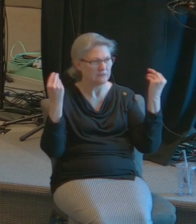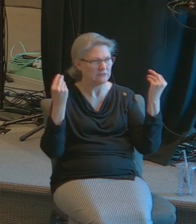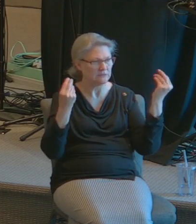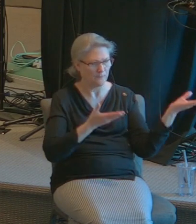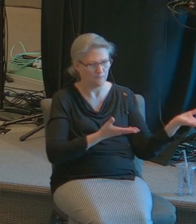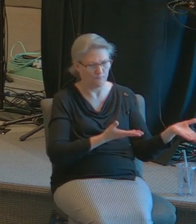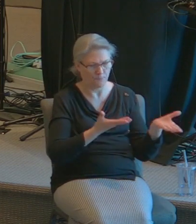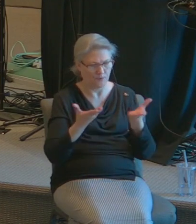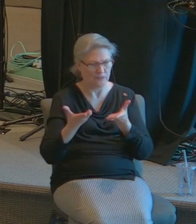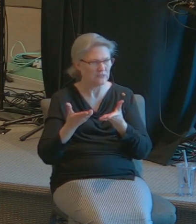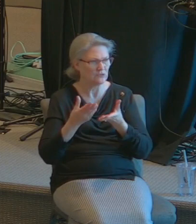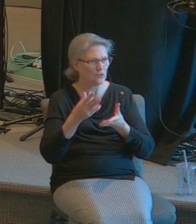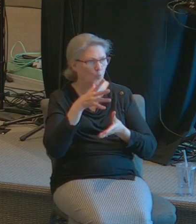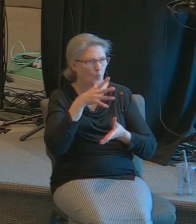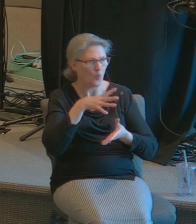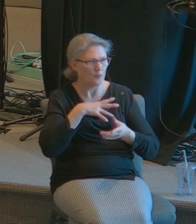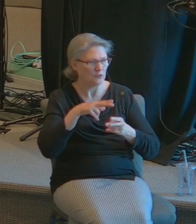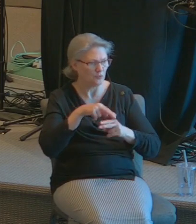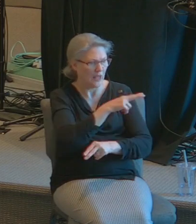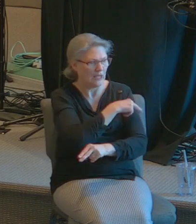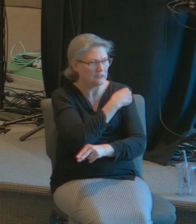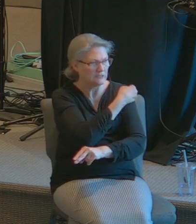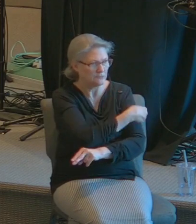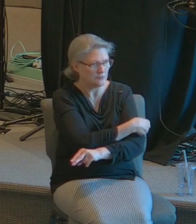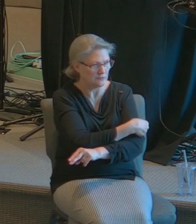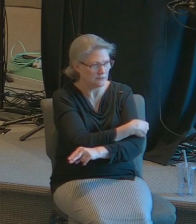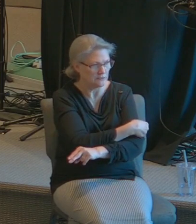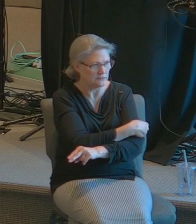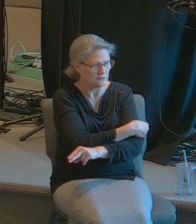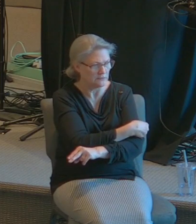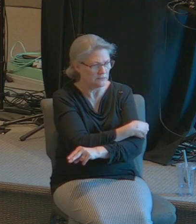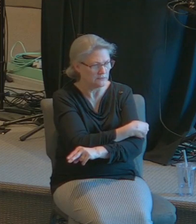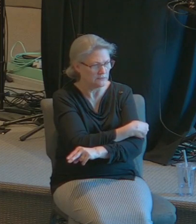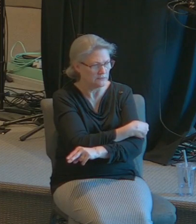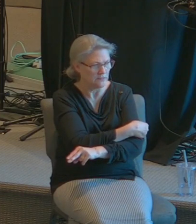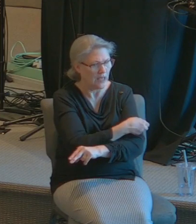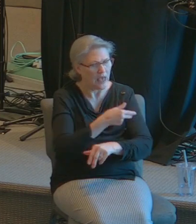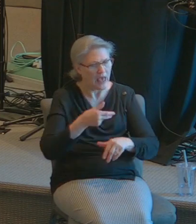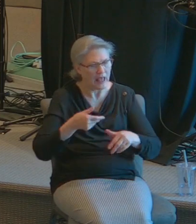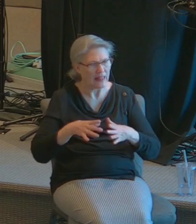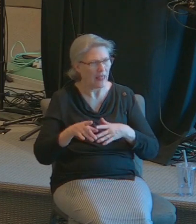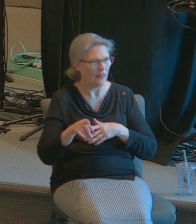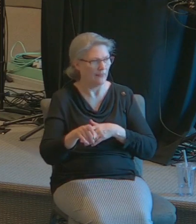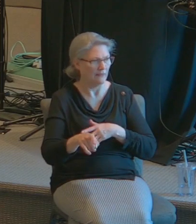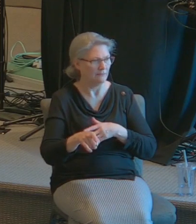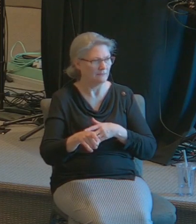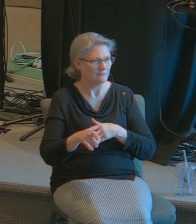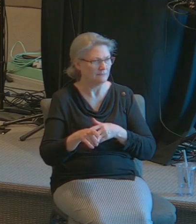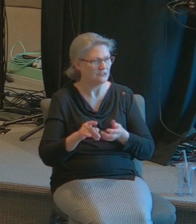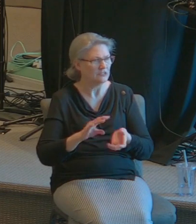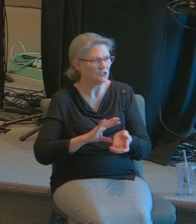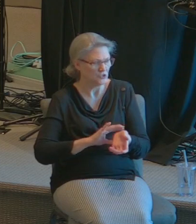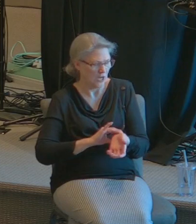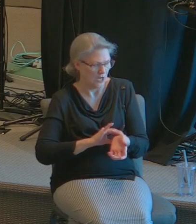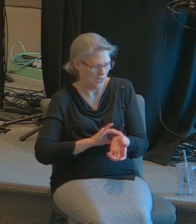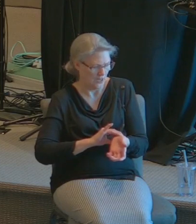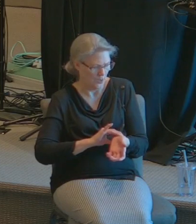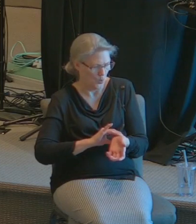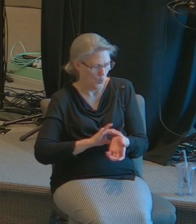that has been pronounced dead by the nurses allow them to check her pulse